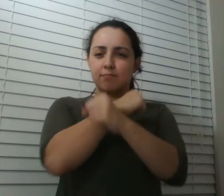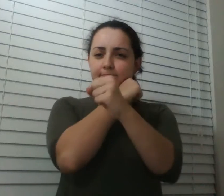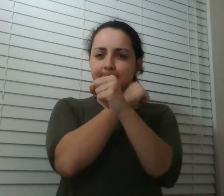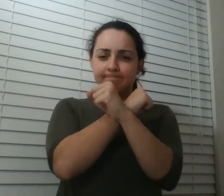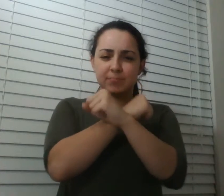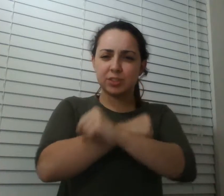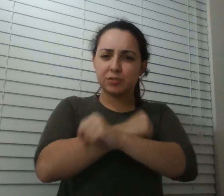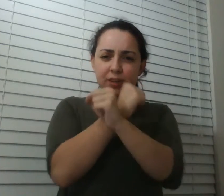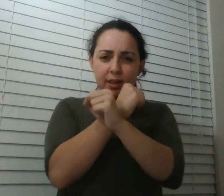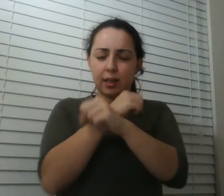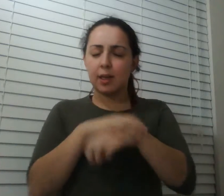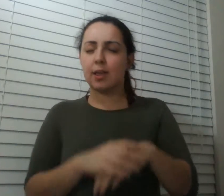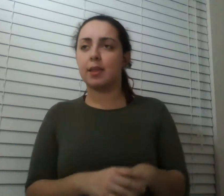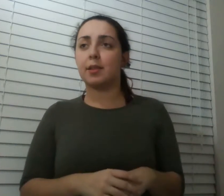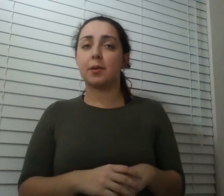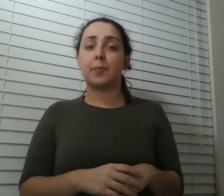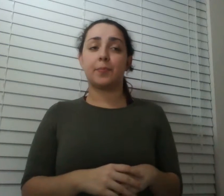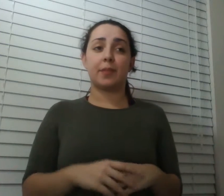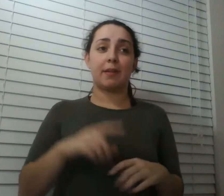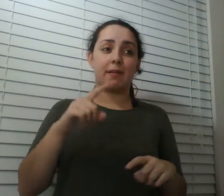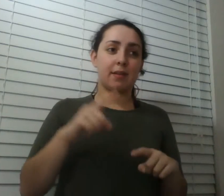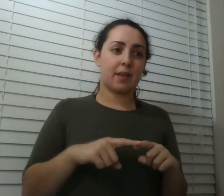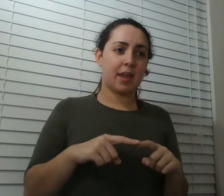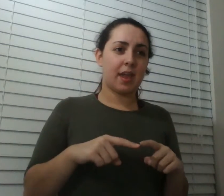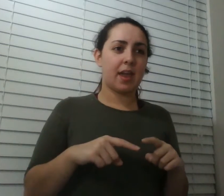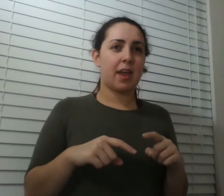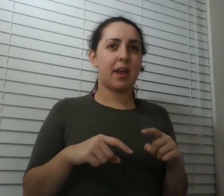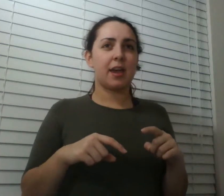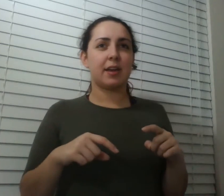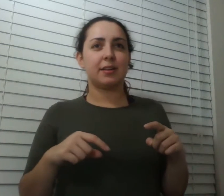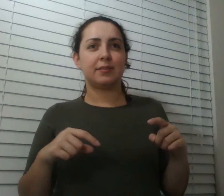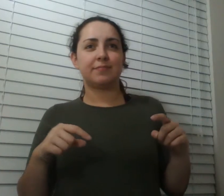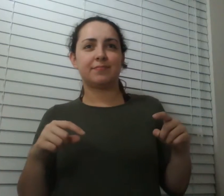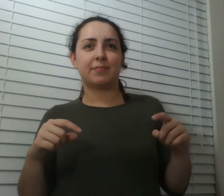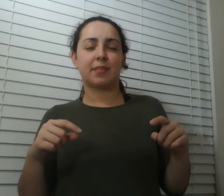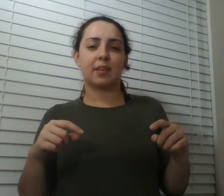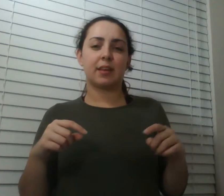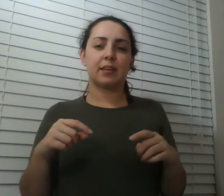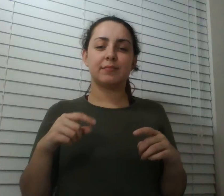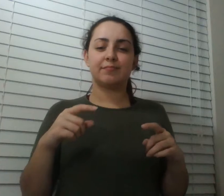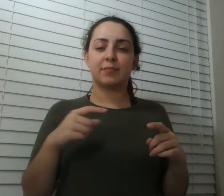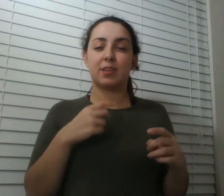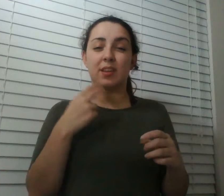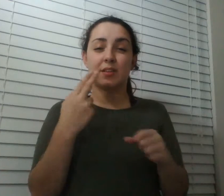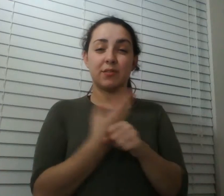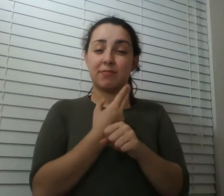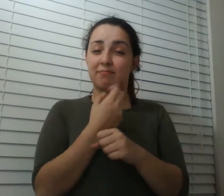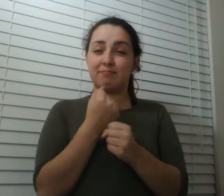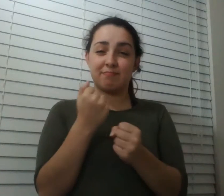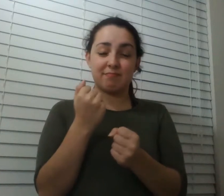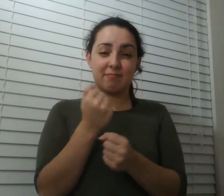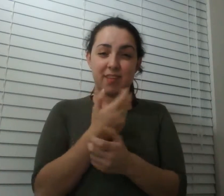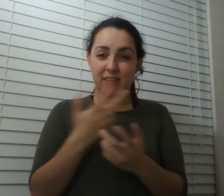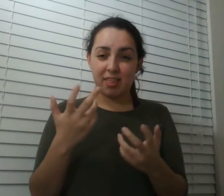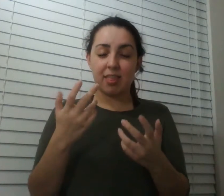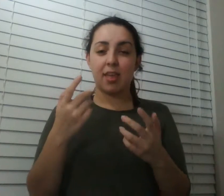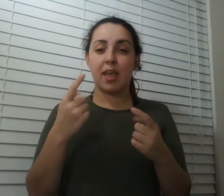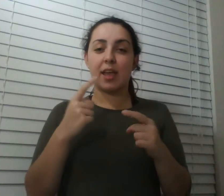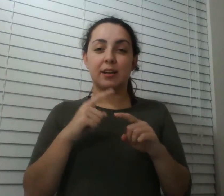to go flying away either so maybe that rage is their only strategy which again drew me into thinking that i understood them